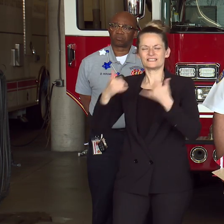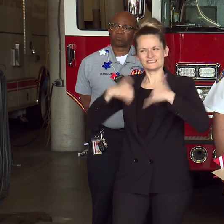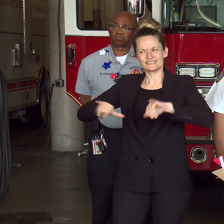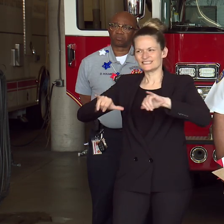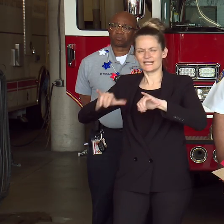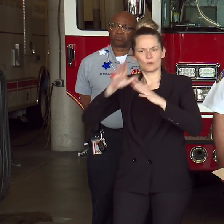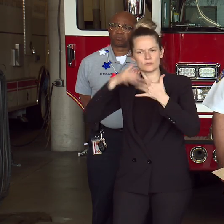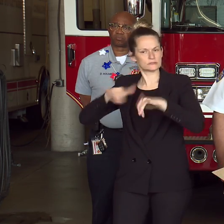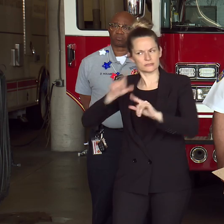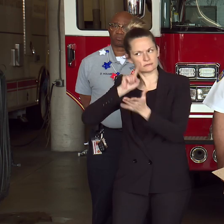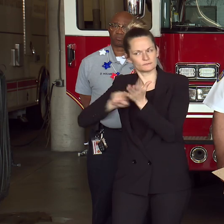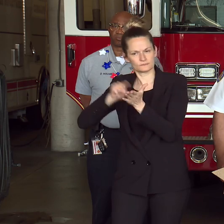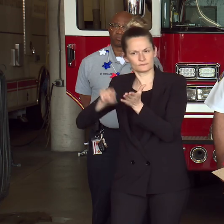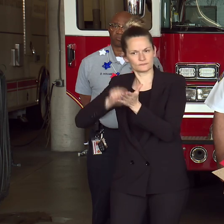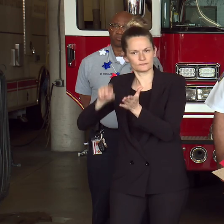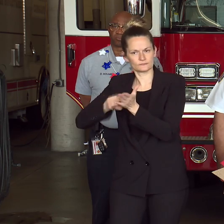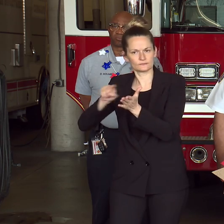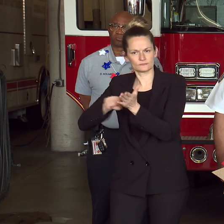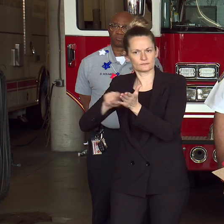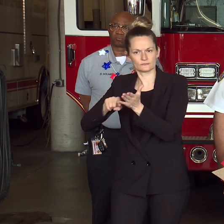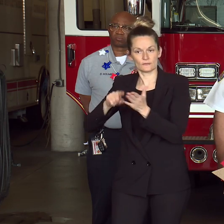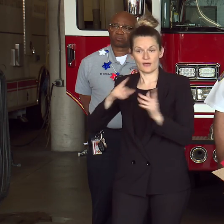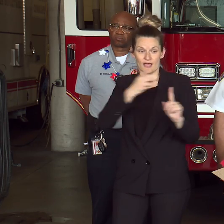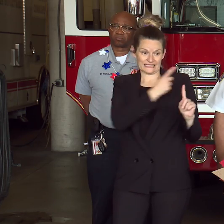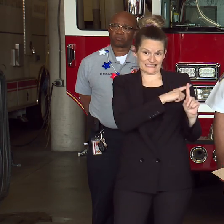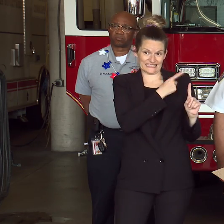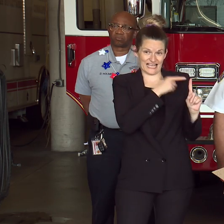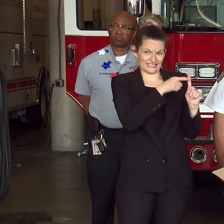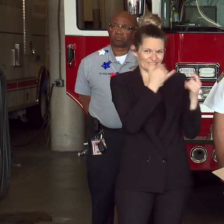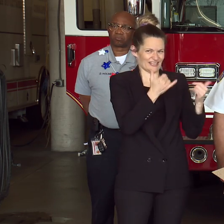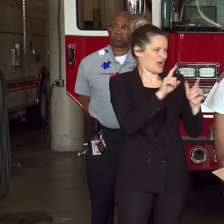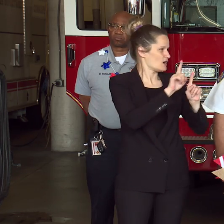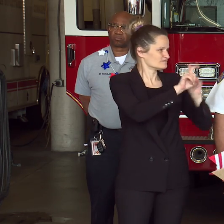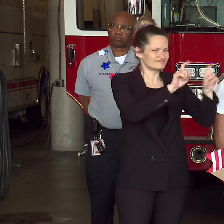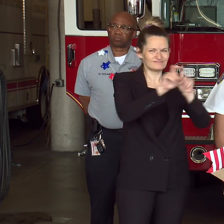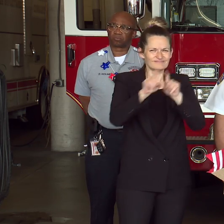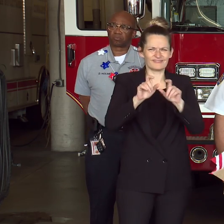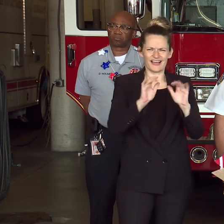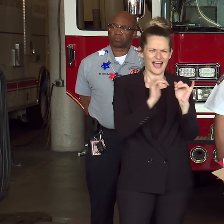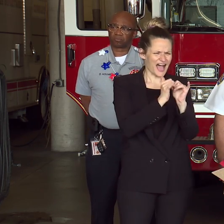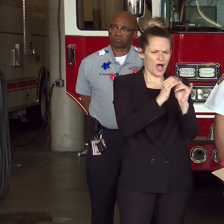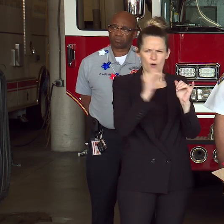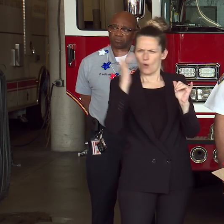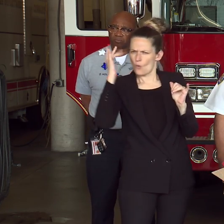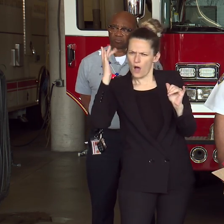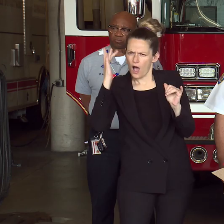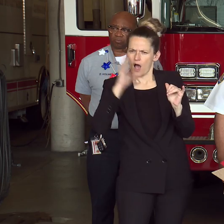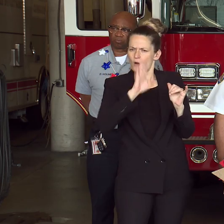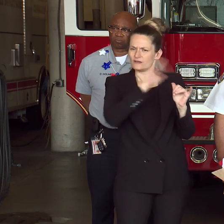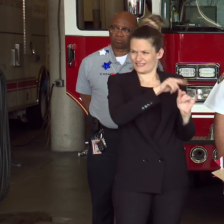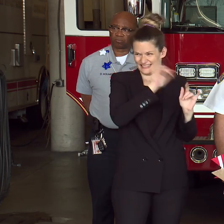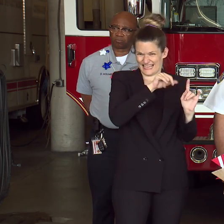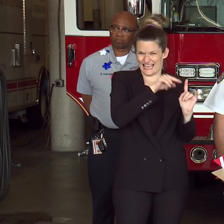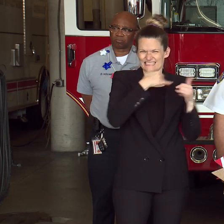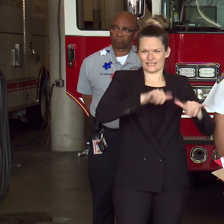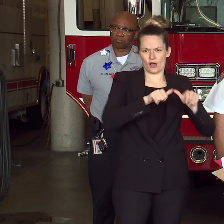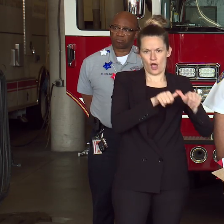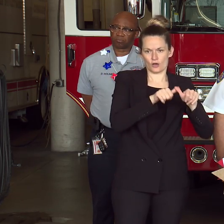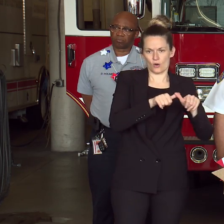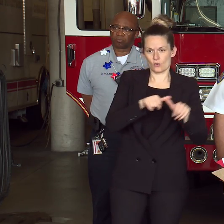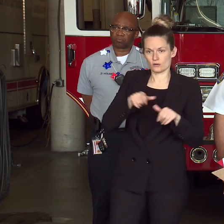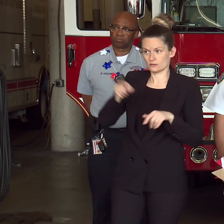for detectives to ask more questions about how and why. But it's still ongoing. Could there be possible charges